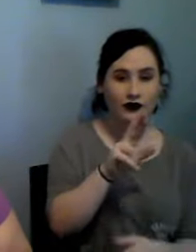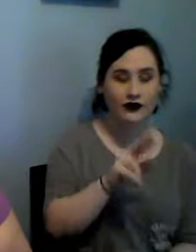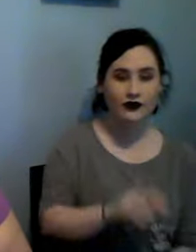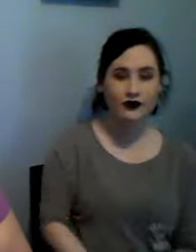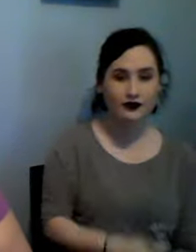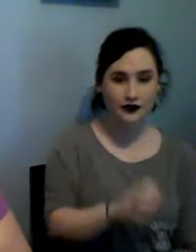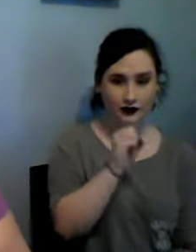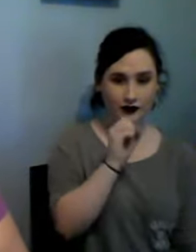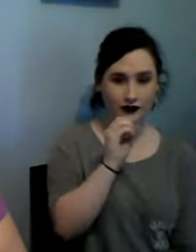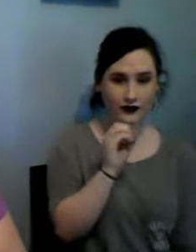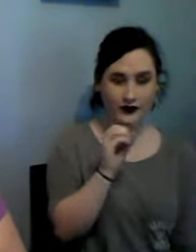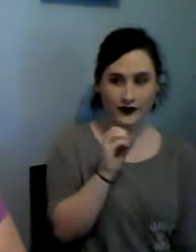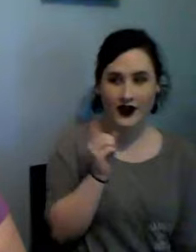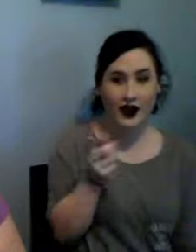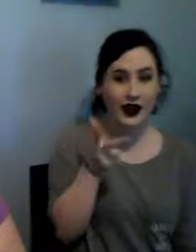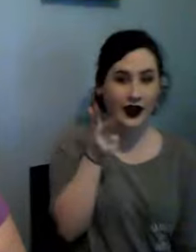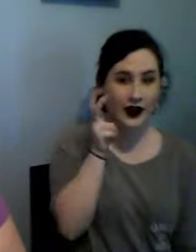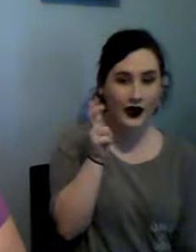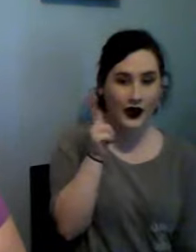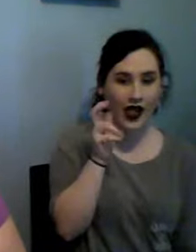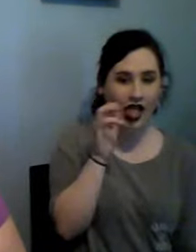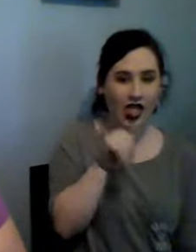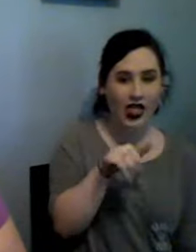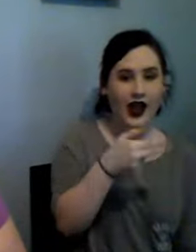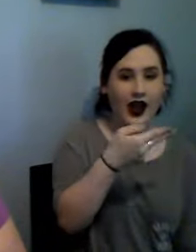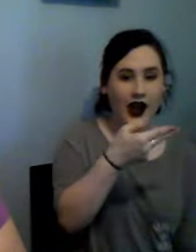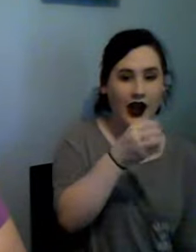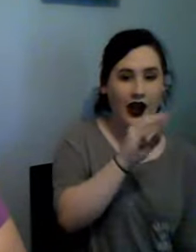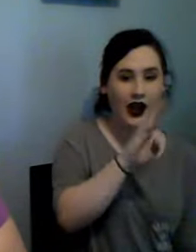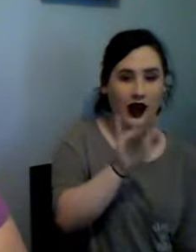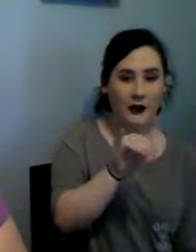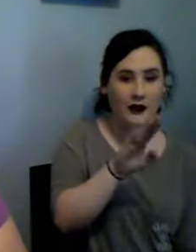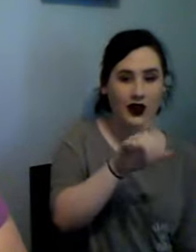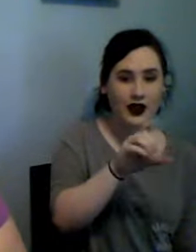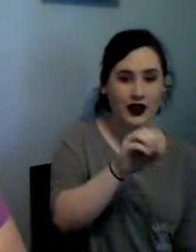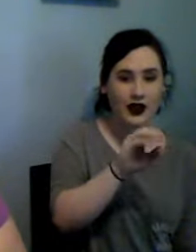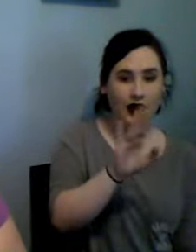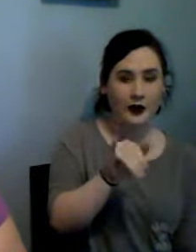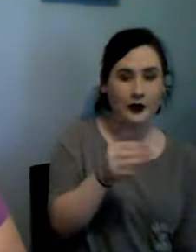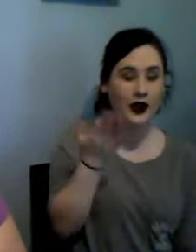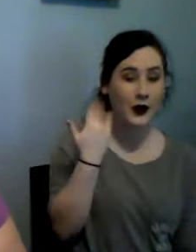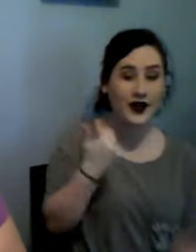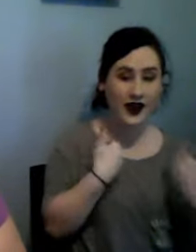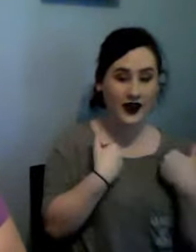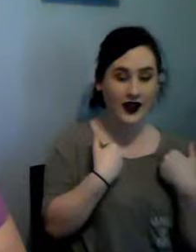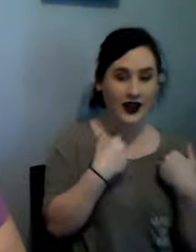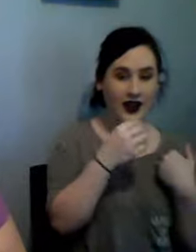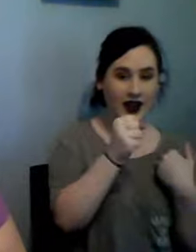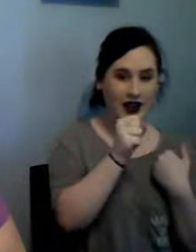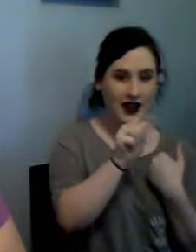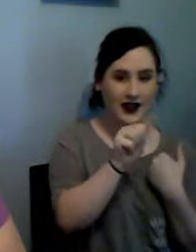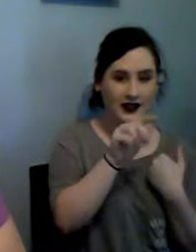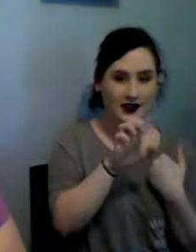so I heard that Hobby Lobby was having a sale on their